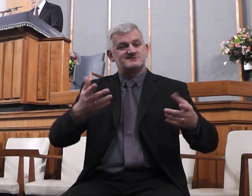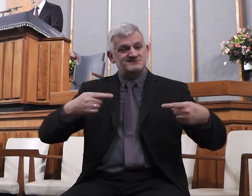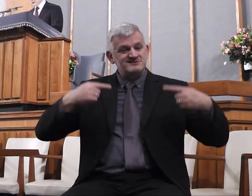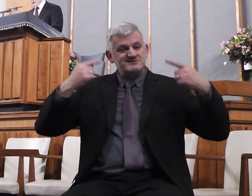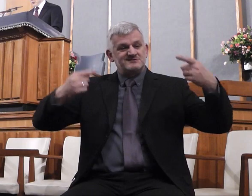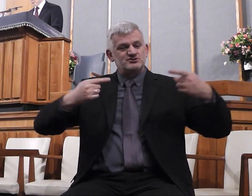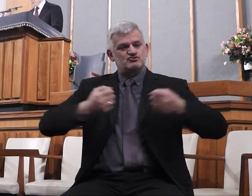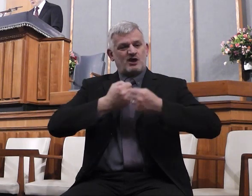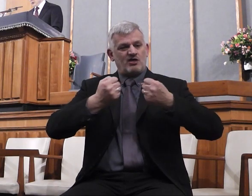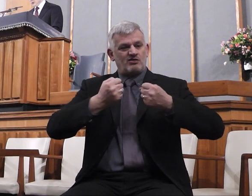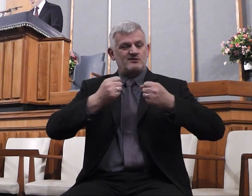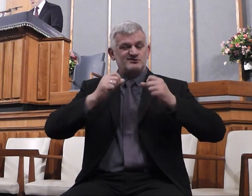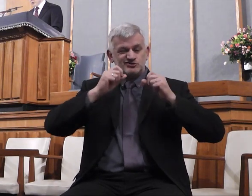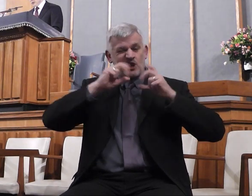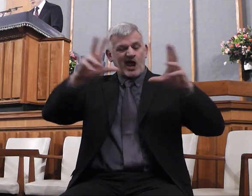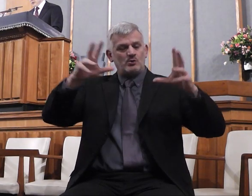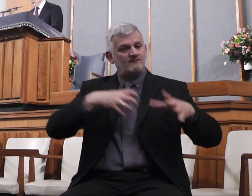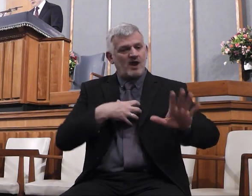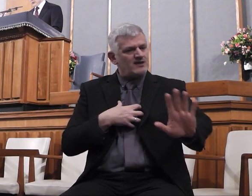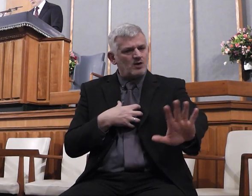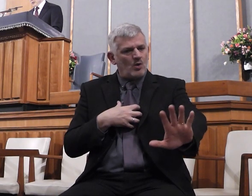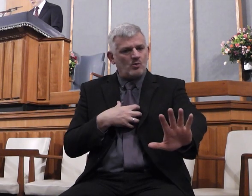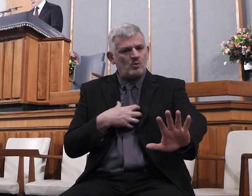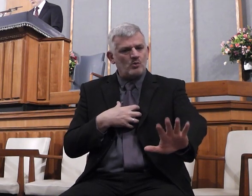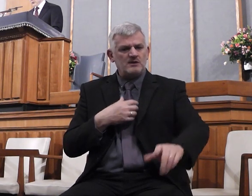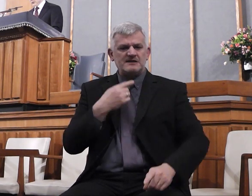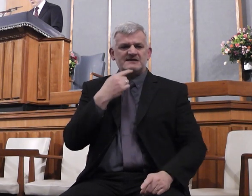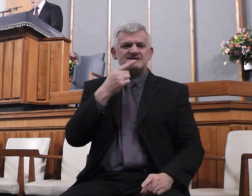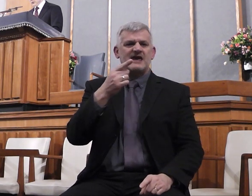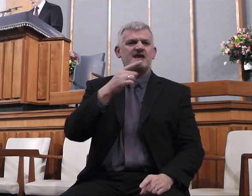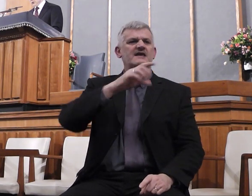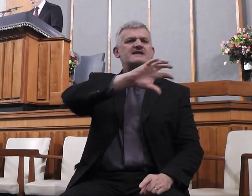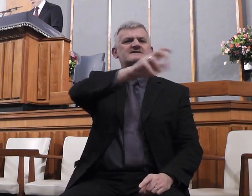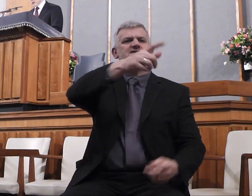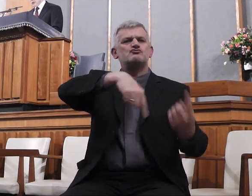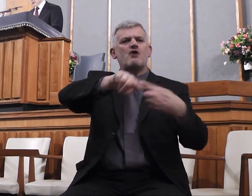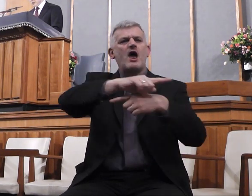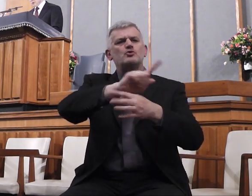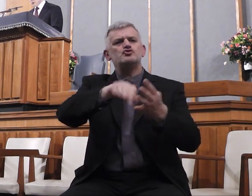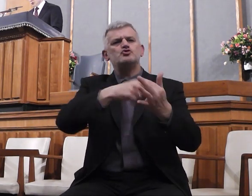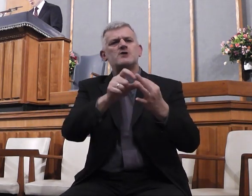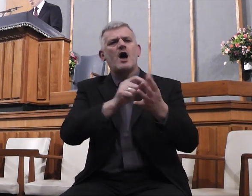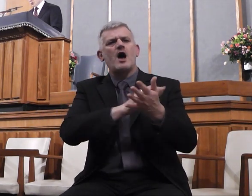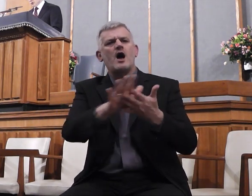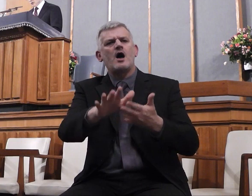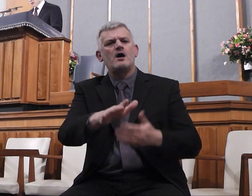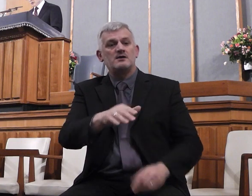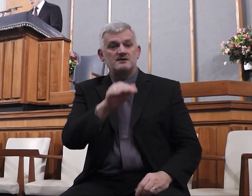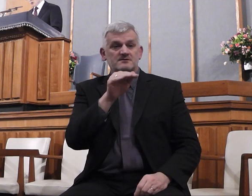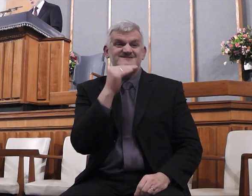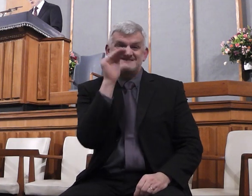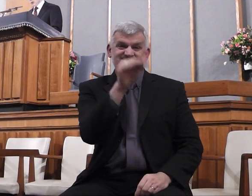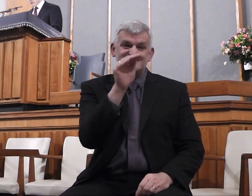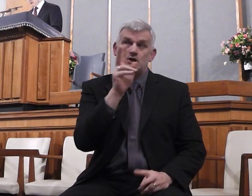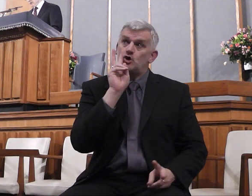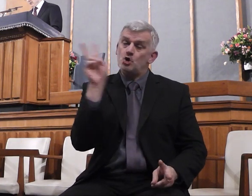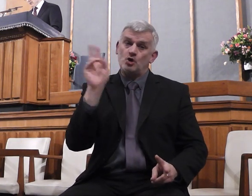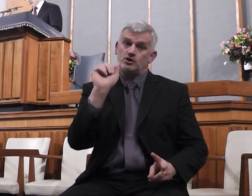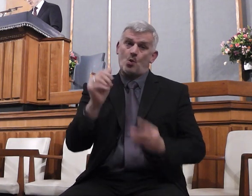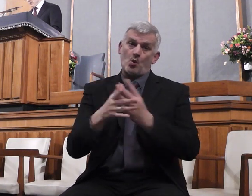Lift it up, be not afraid. Say unto the cities of Judah, behold your God. Those